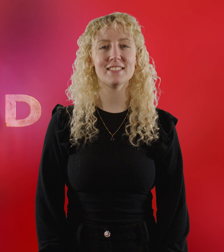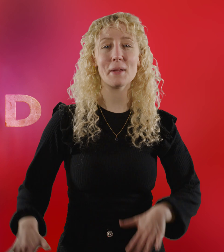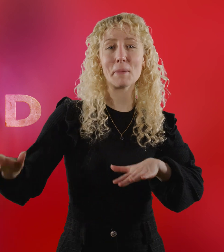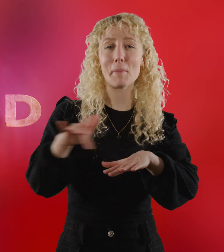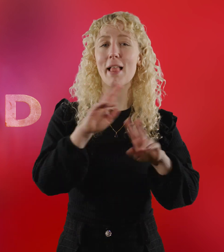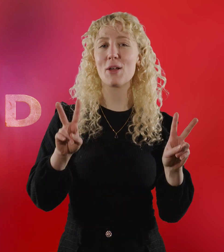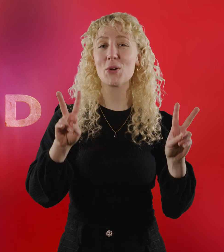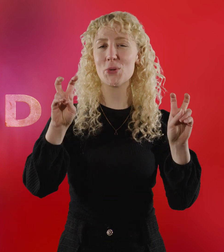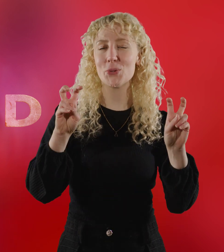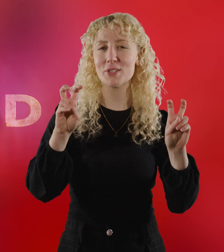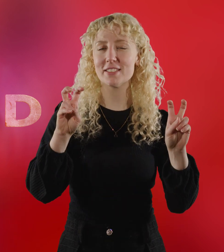The Fair Maid of the West.